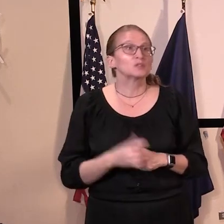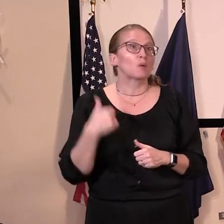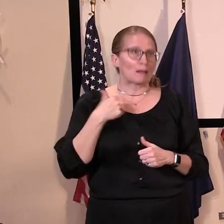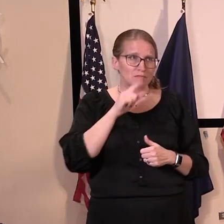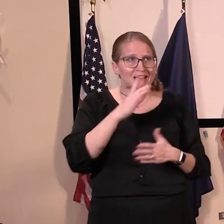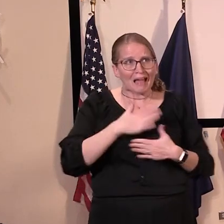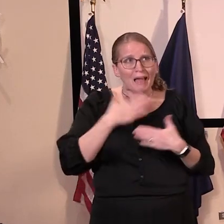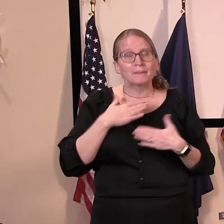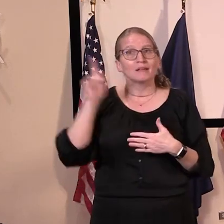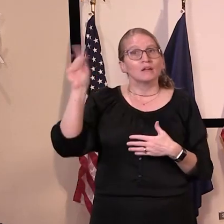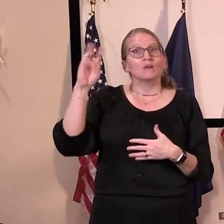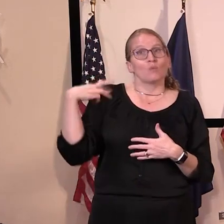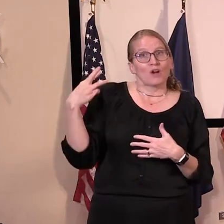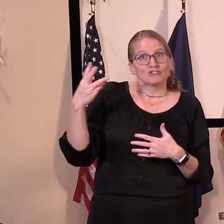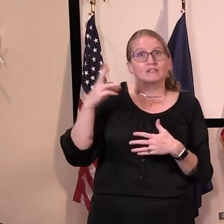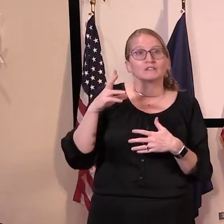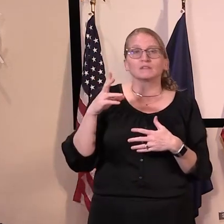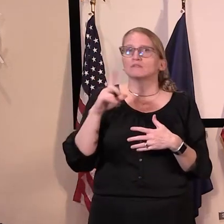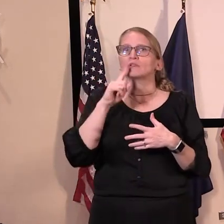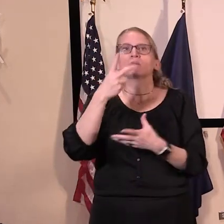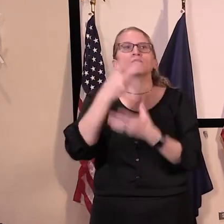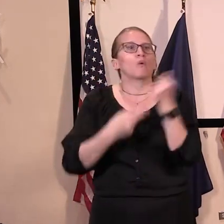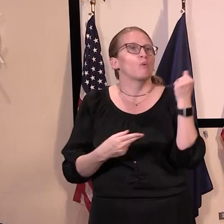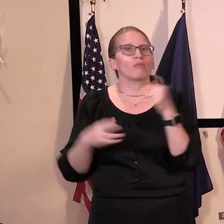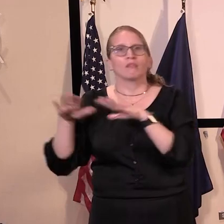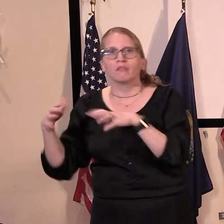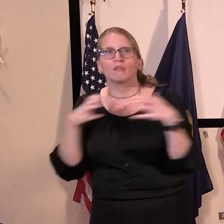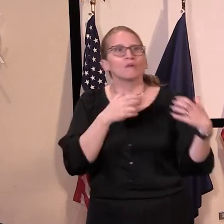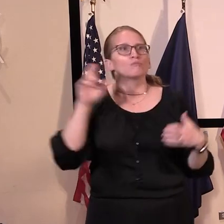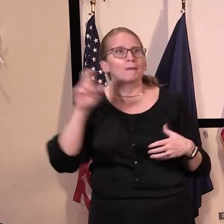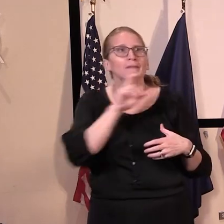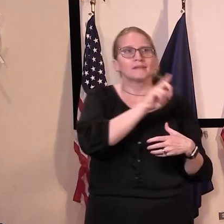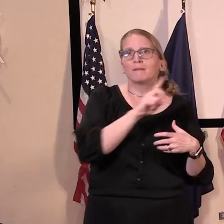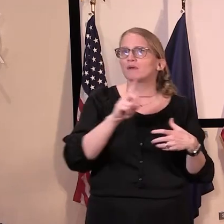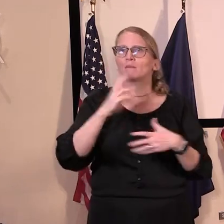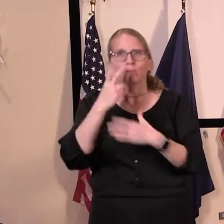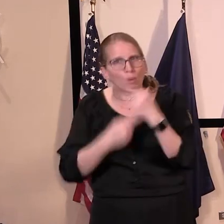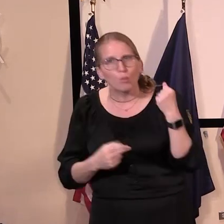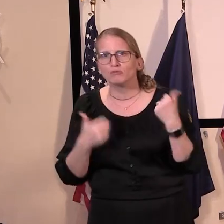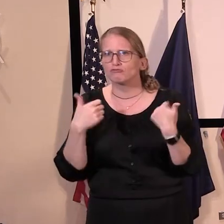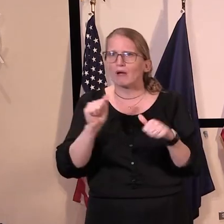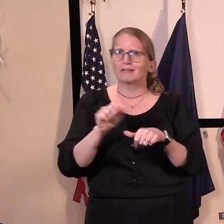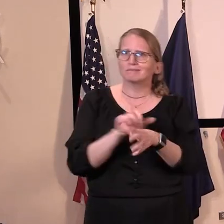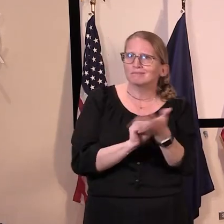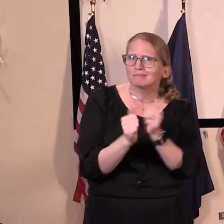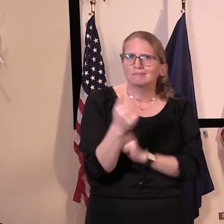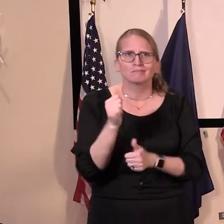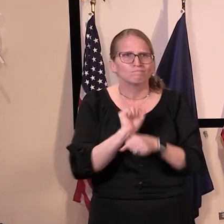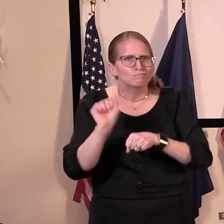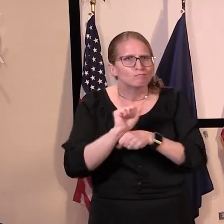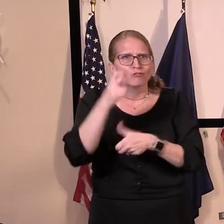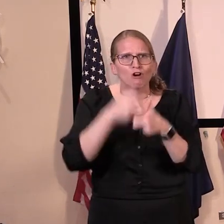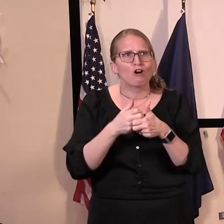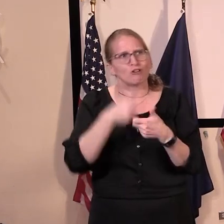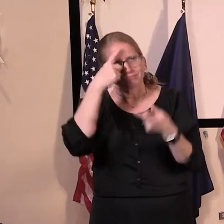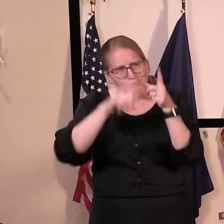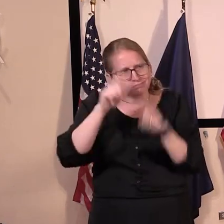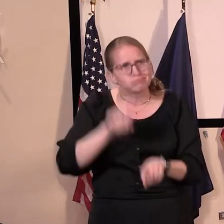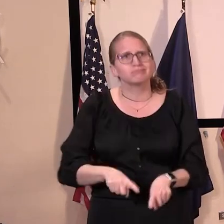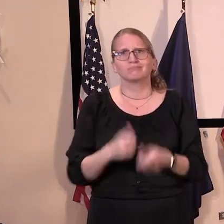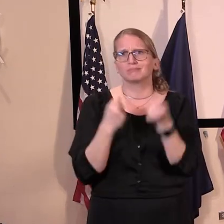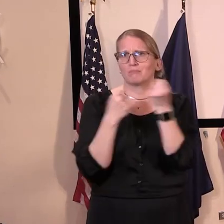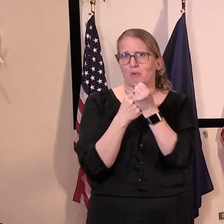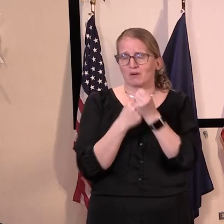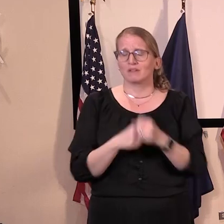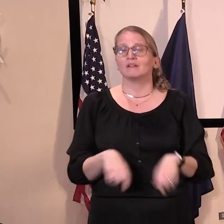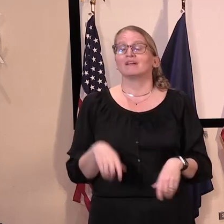strong bipartisan support for economic measures. And I'll just go through those very quickly. But that is